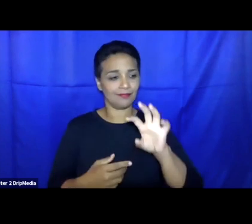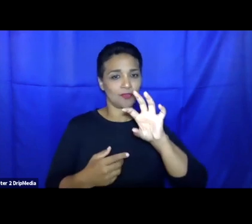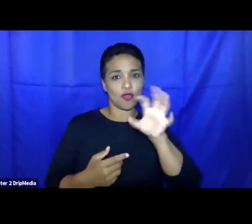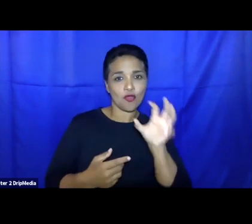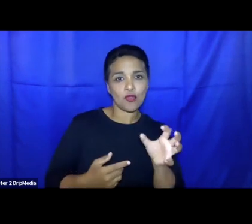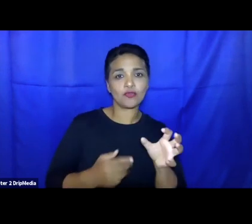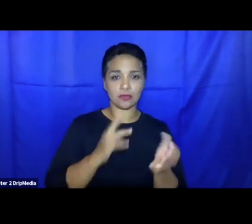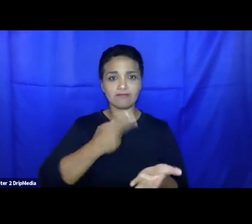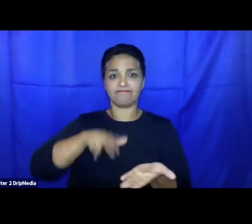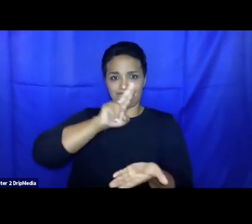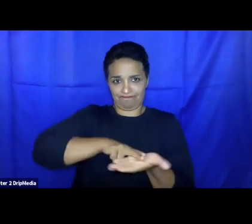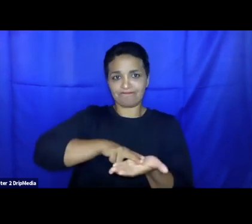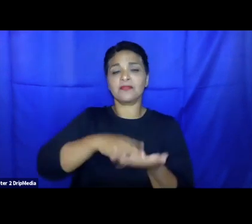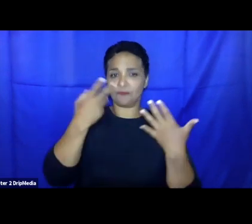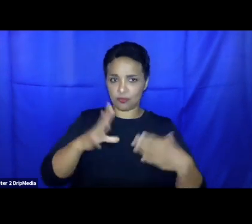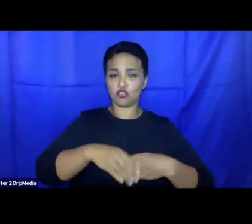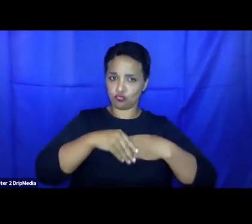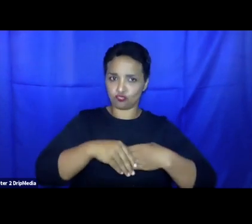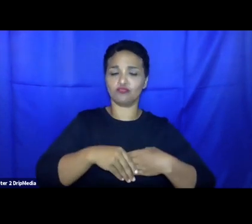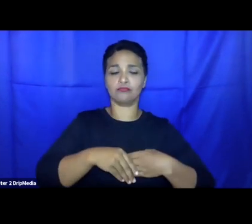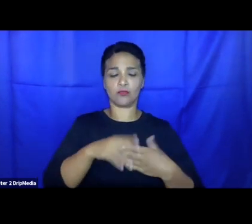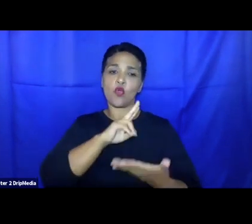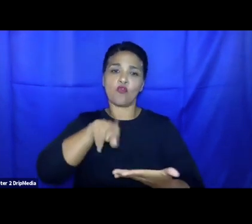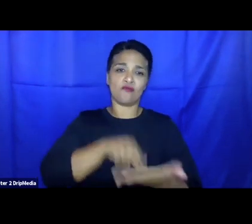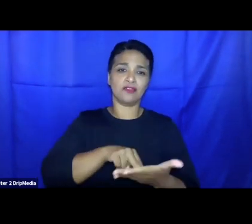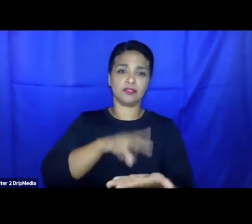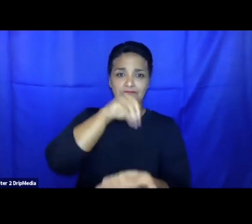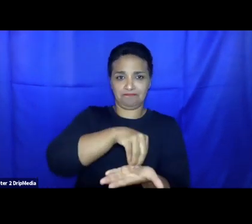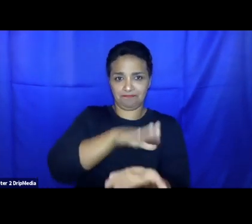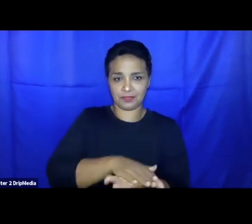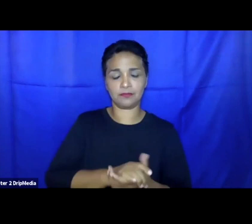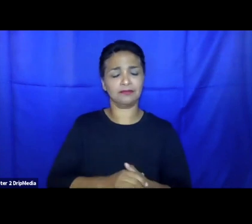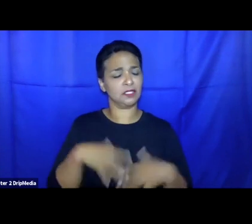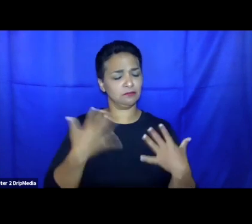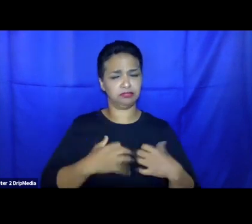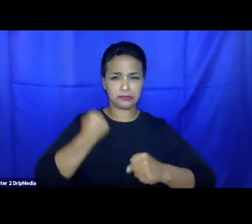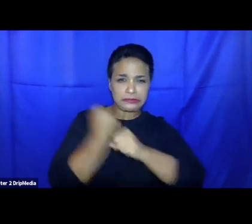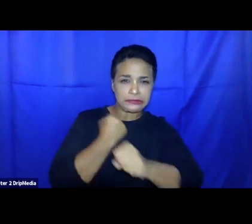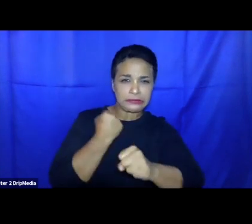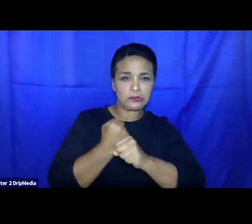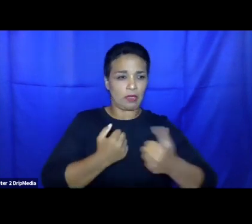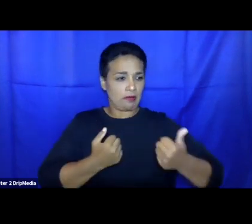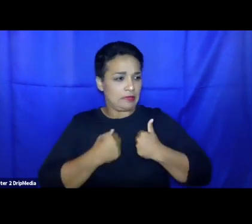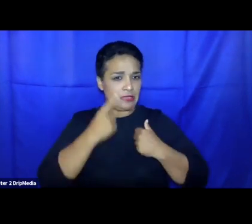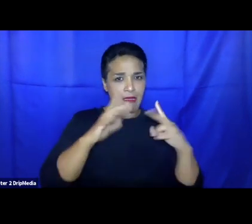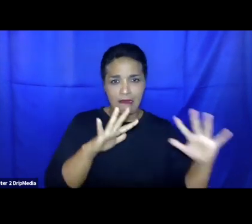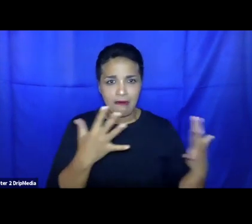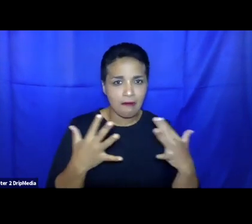spent a lot of energy and resources on deflecting and preventing refugee claimants from reaching their territory. But